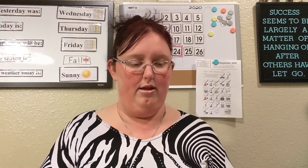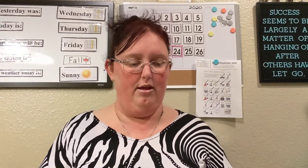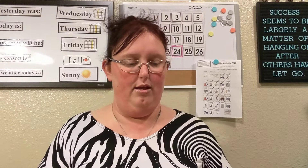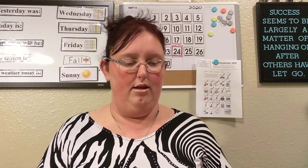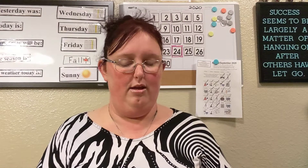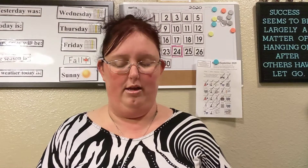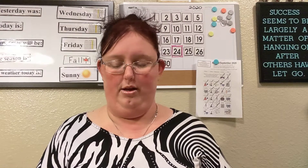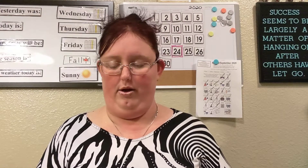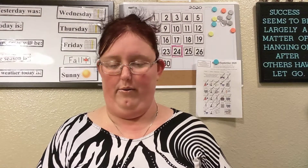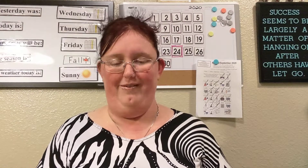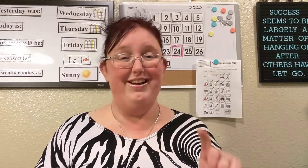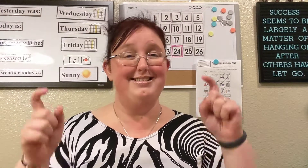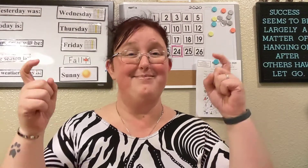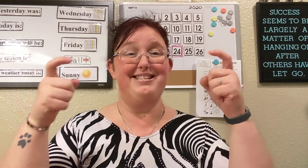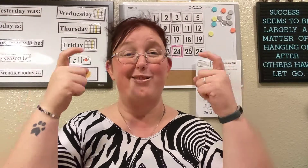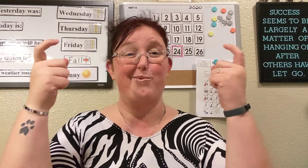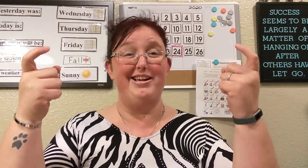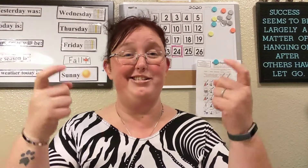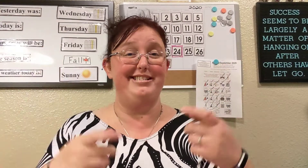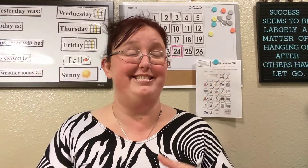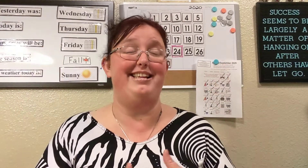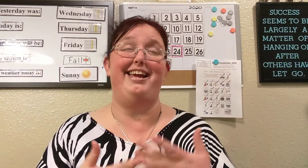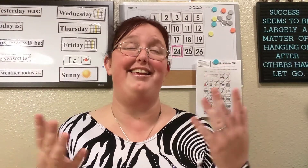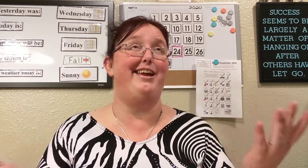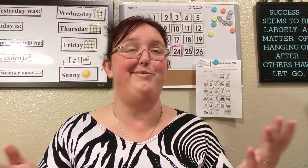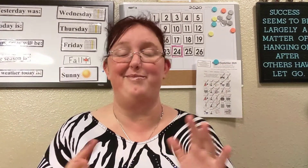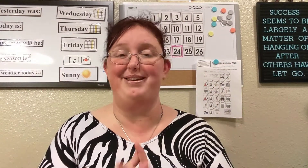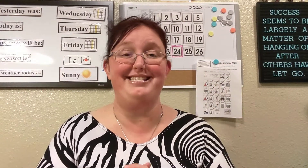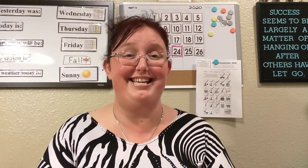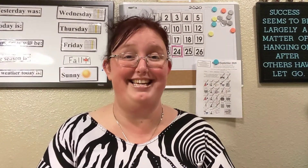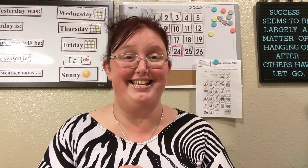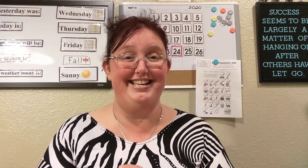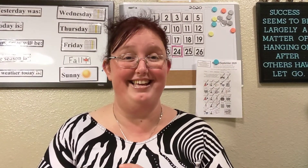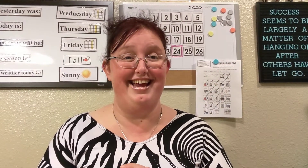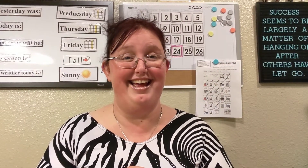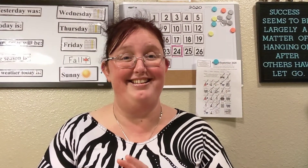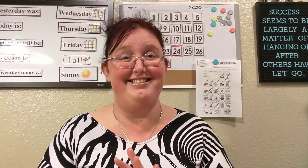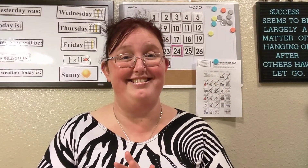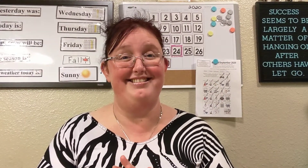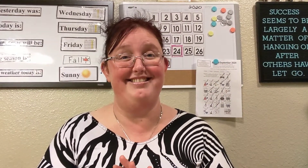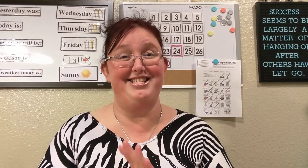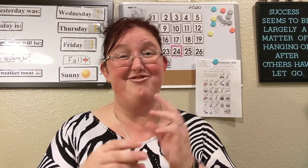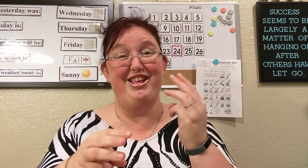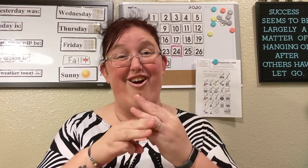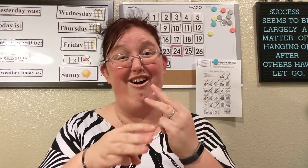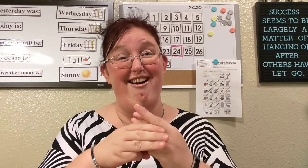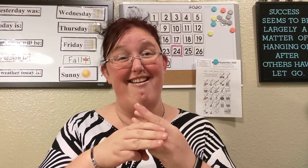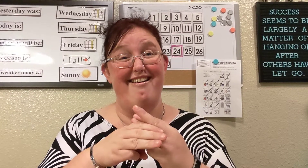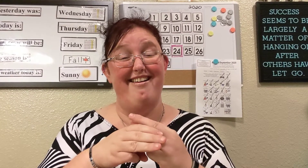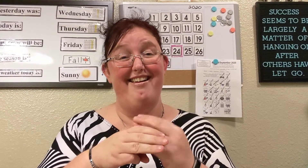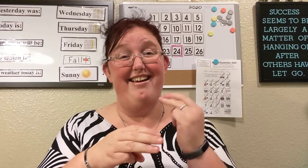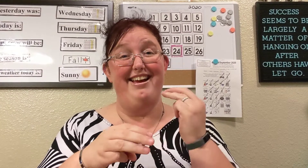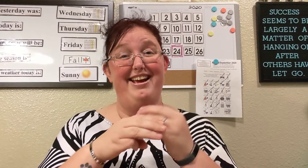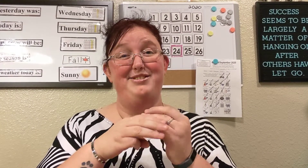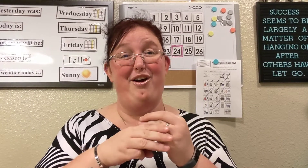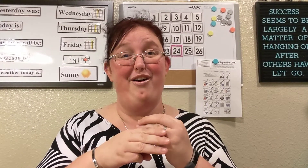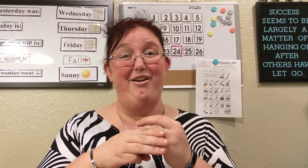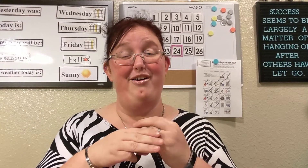um you know we've got some celebrations that yet again we're missing and that's really hard it's hard hard